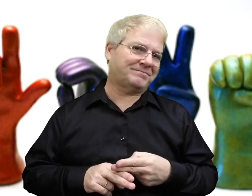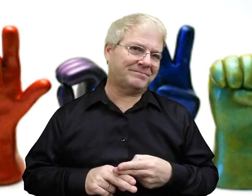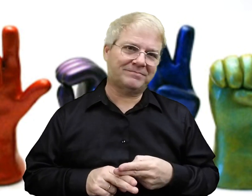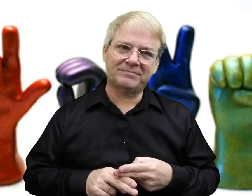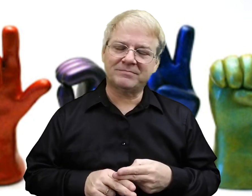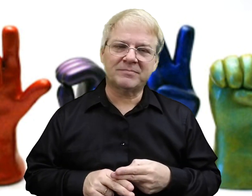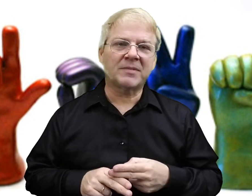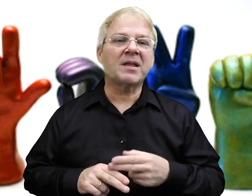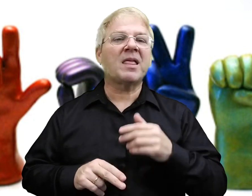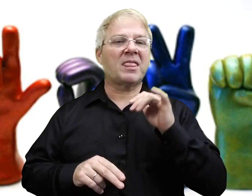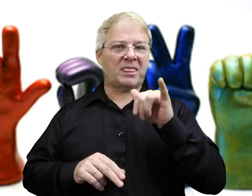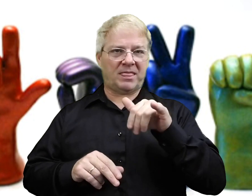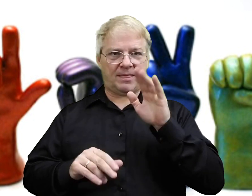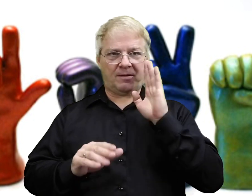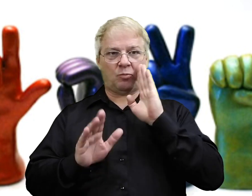a sign name. No.